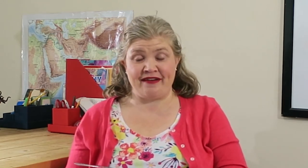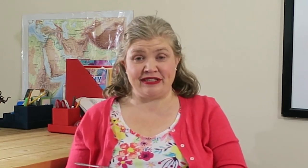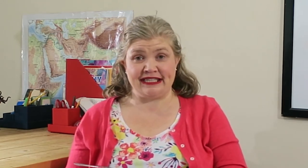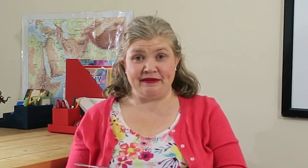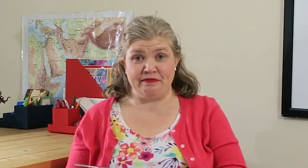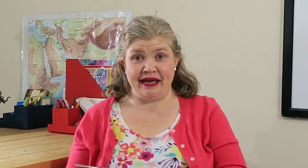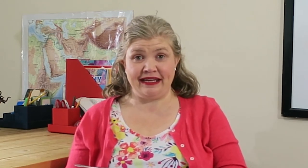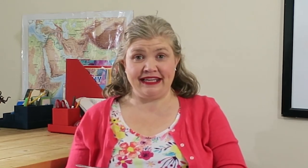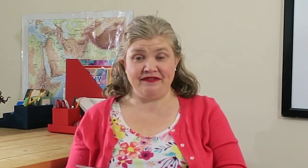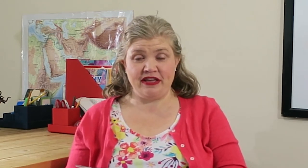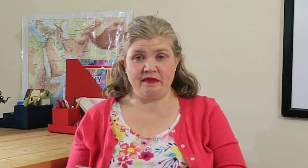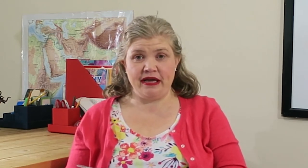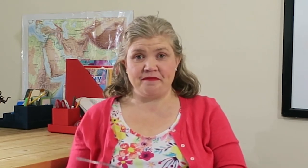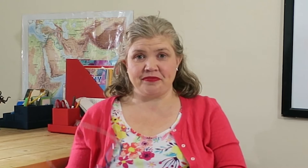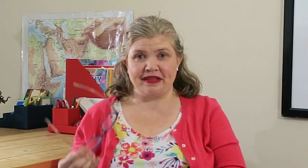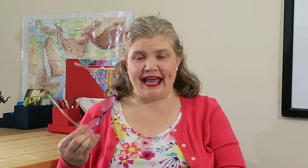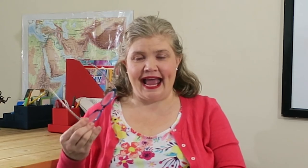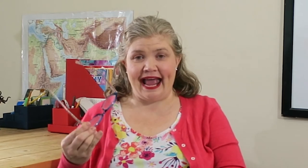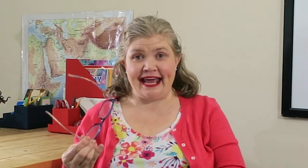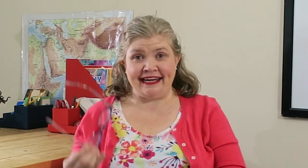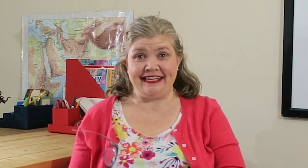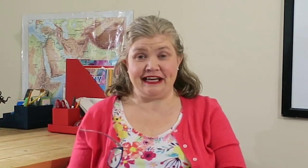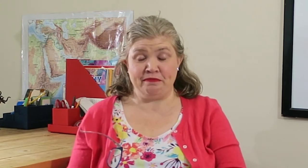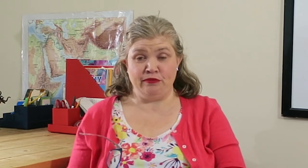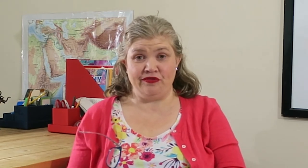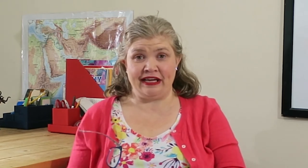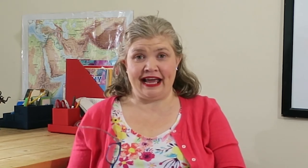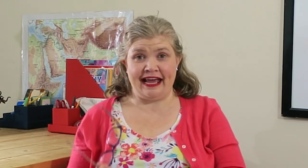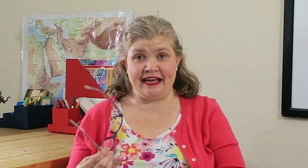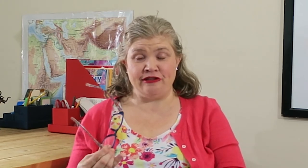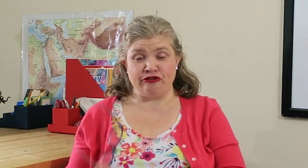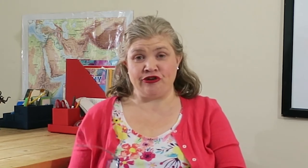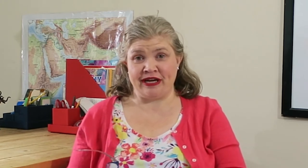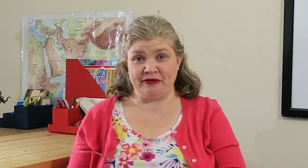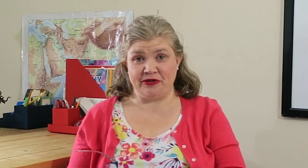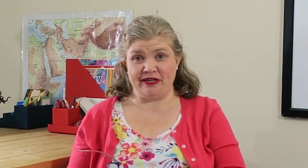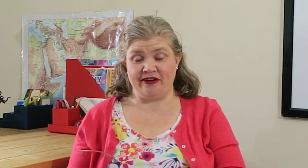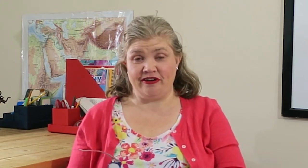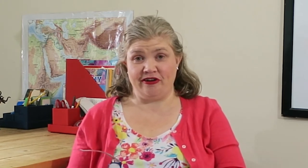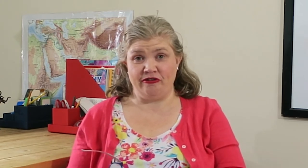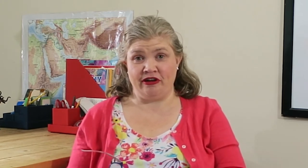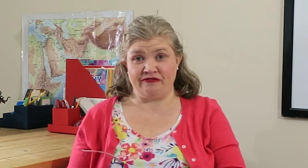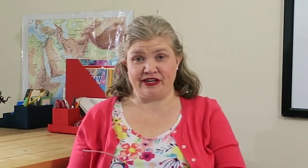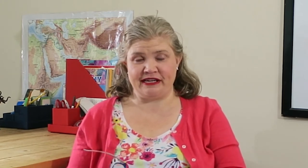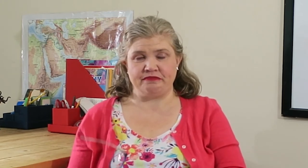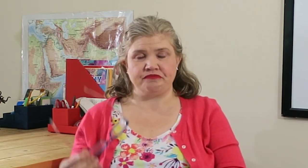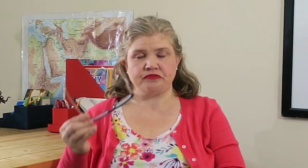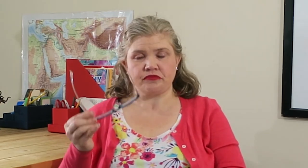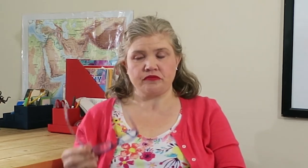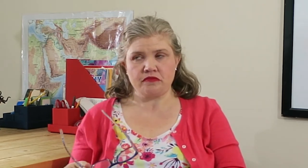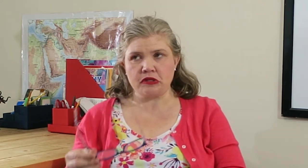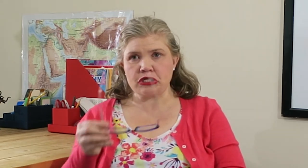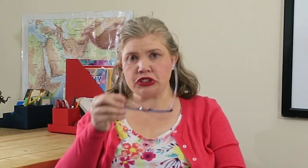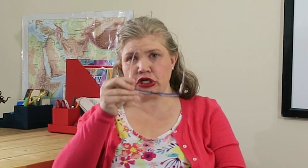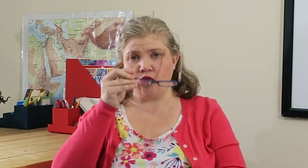I haven't met any of them and I need to get moving and there's no time to do it all on Friday. So